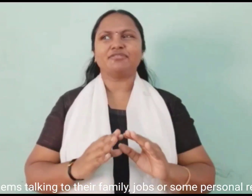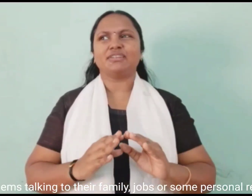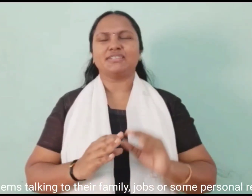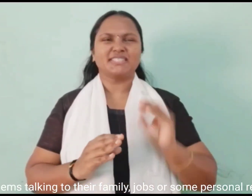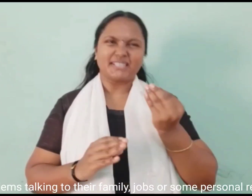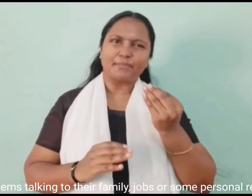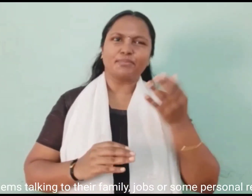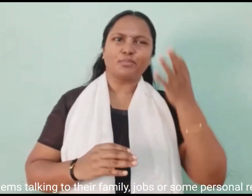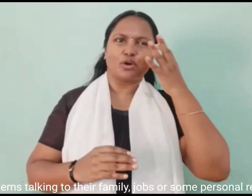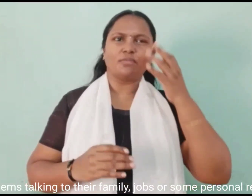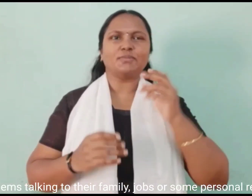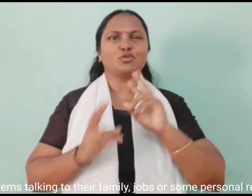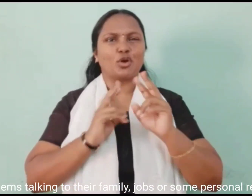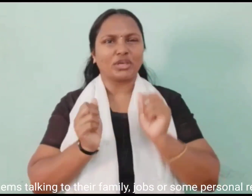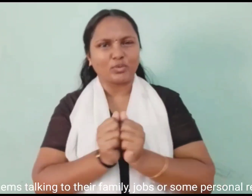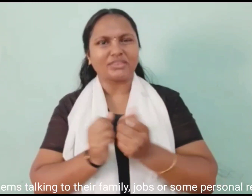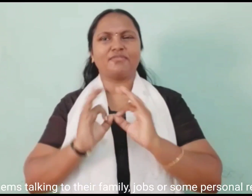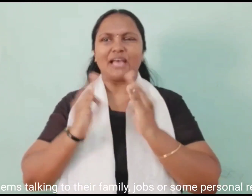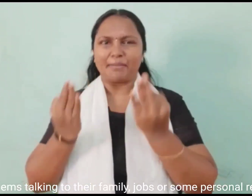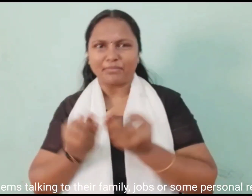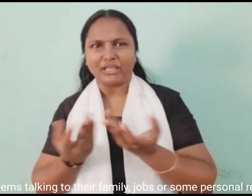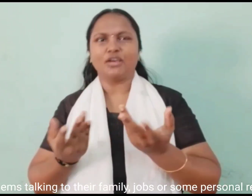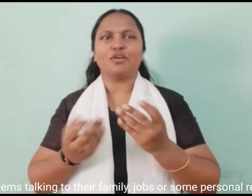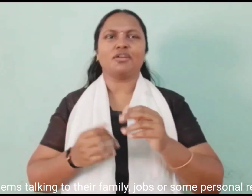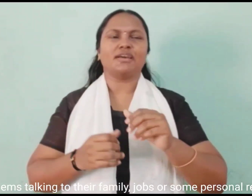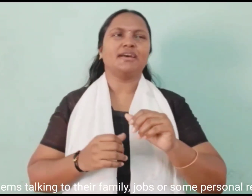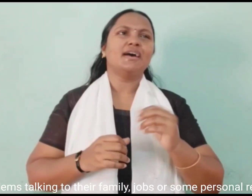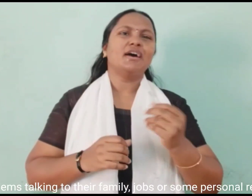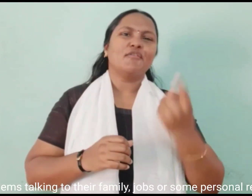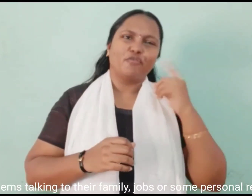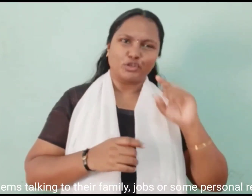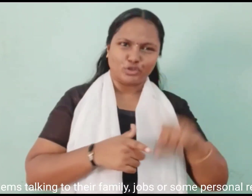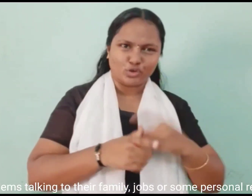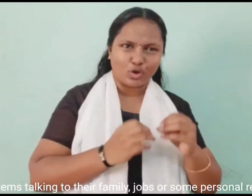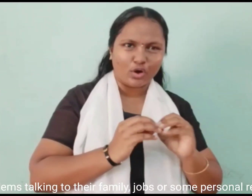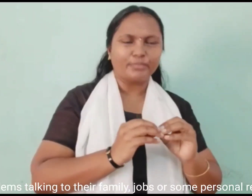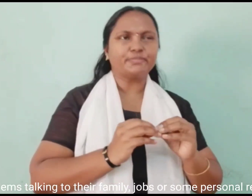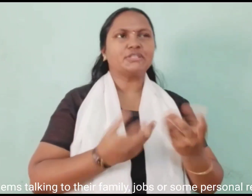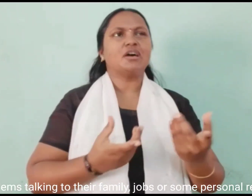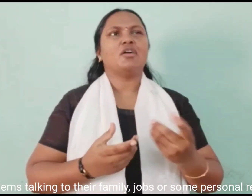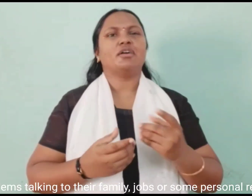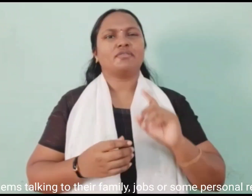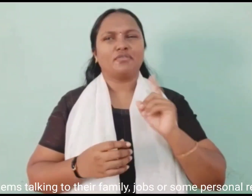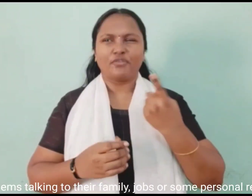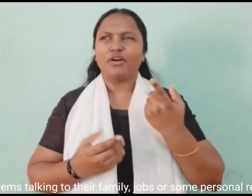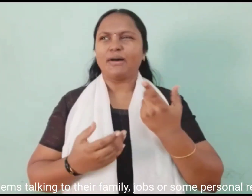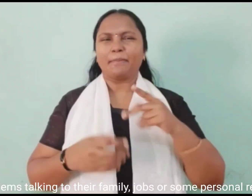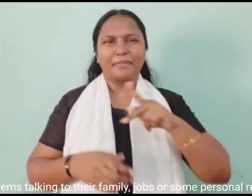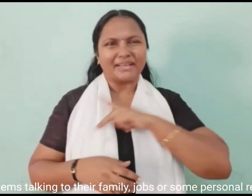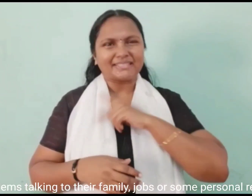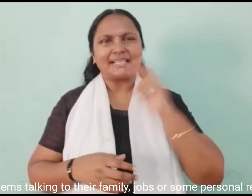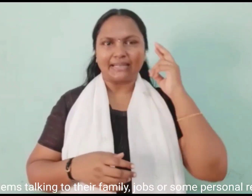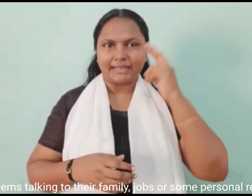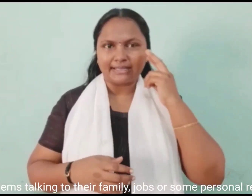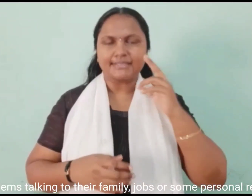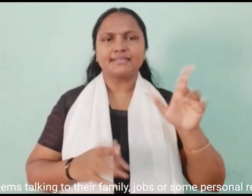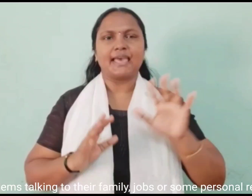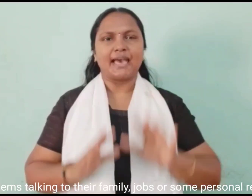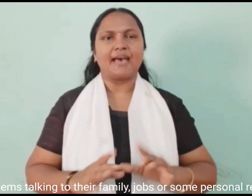some problem talking with family or for jobs or for personal reasons they have